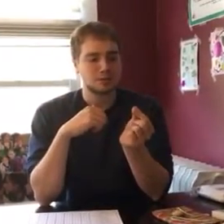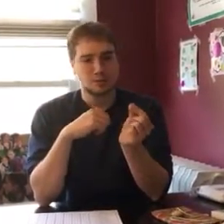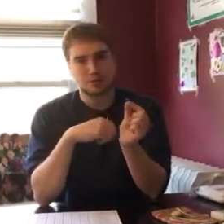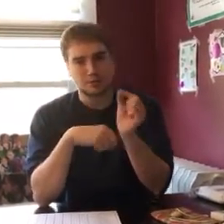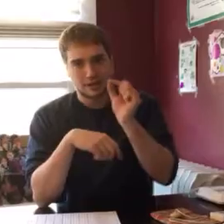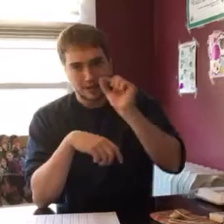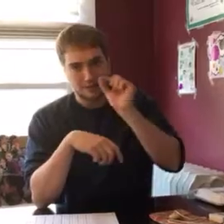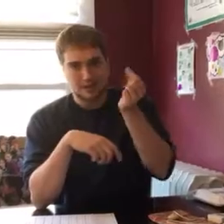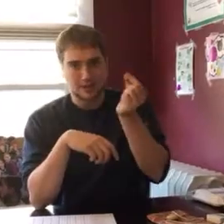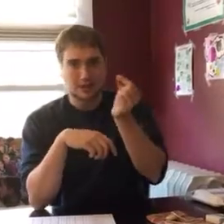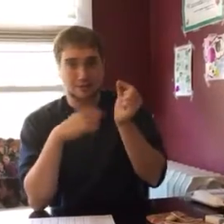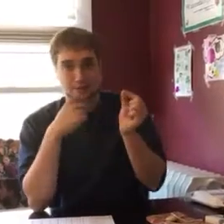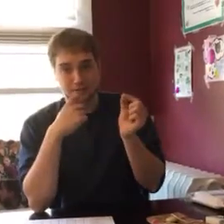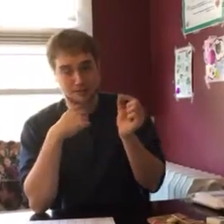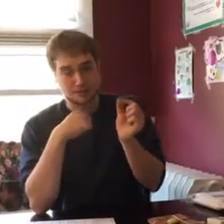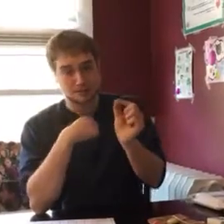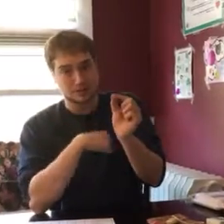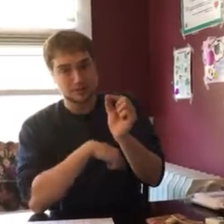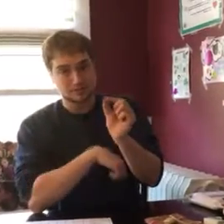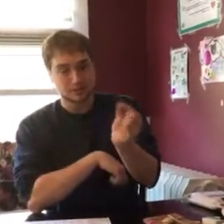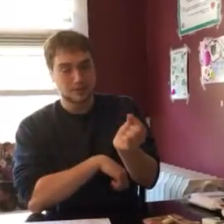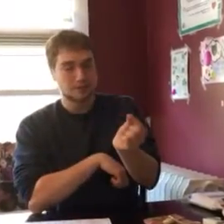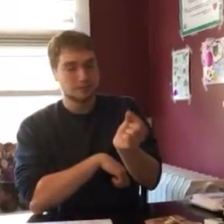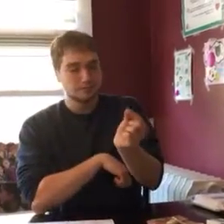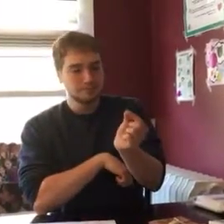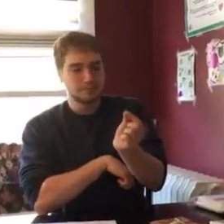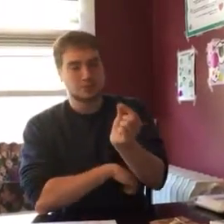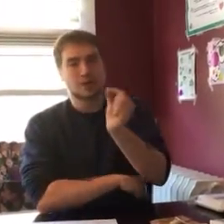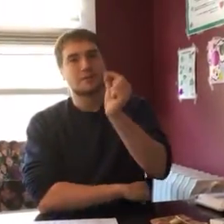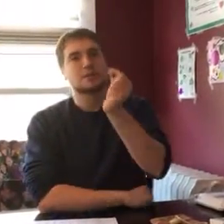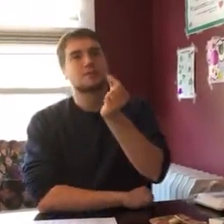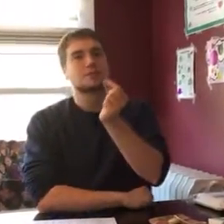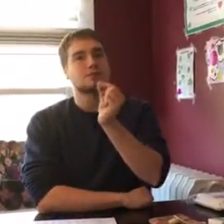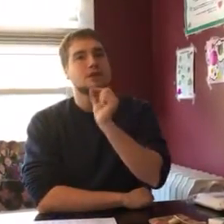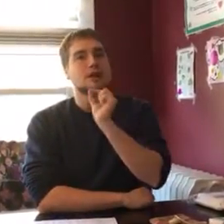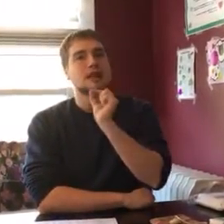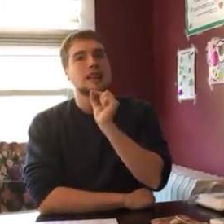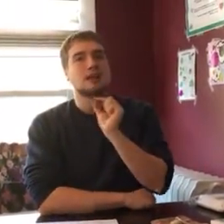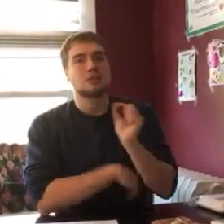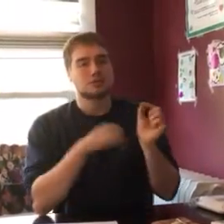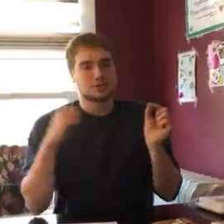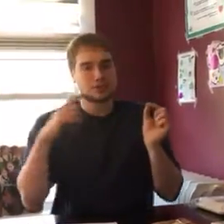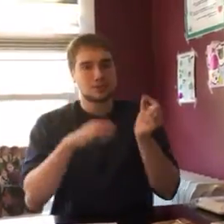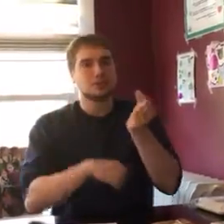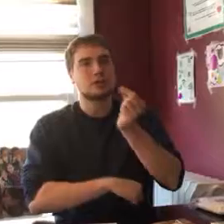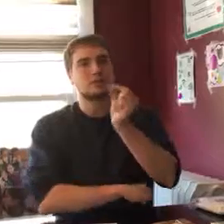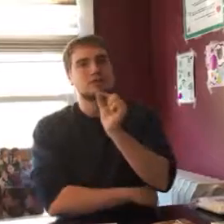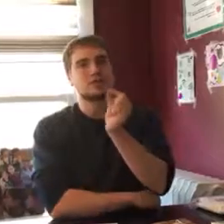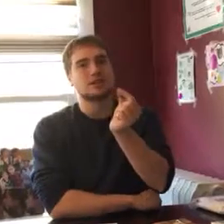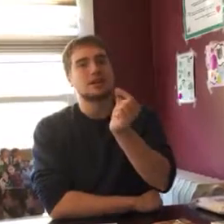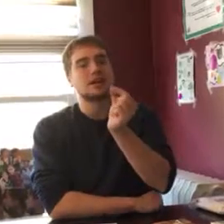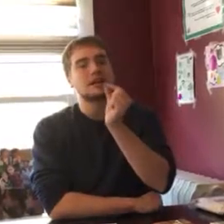you must want to put it half on half off the tip of the tongue so having them stick the tongue out and almost curled up a little bit just to get it on